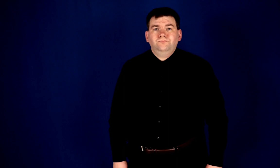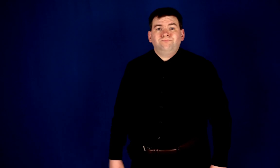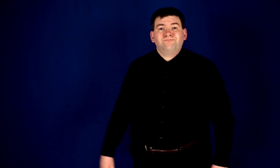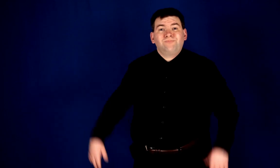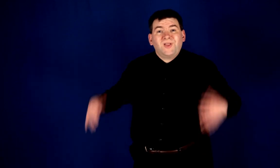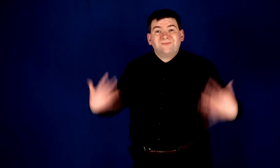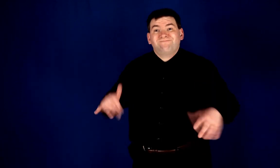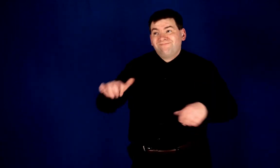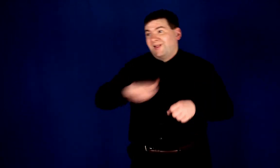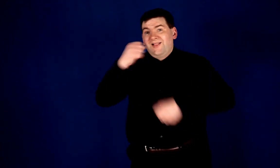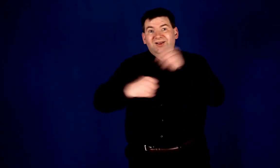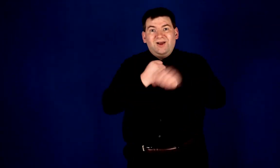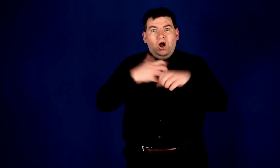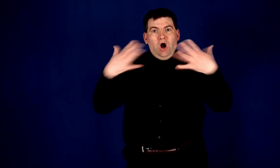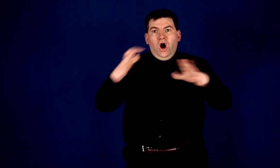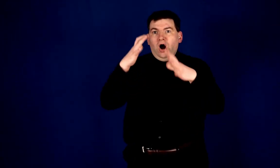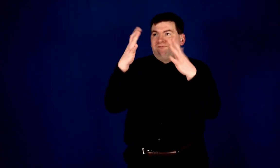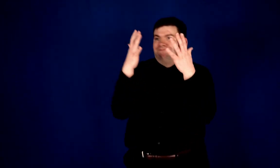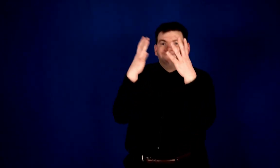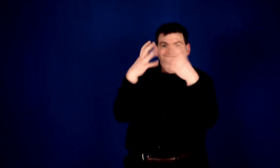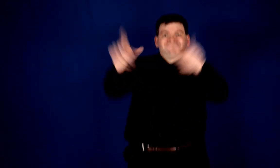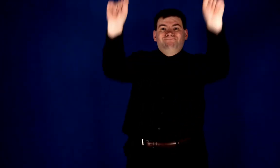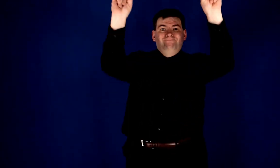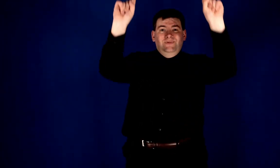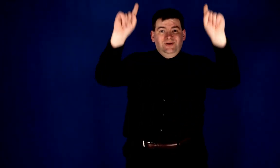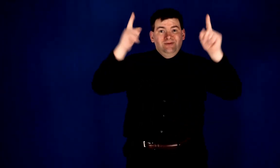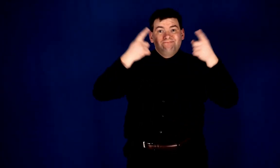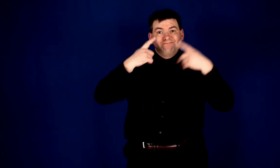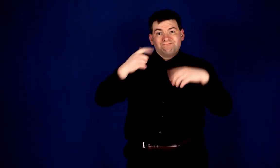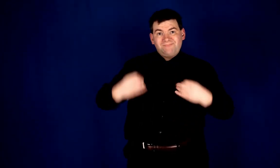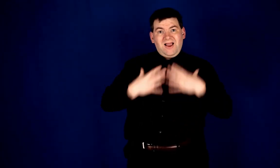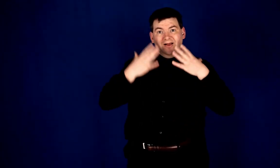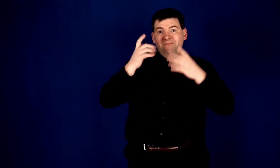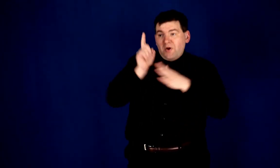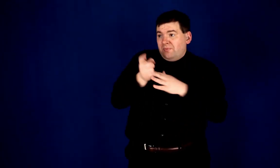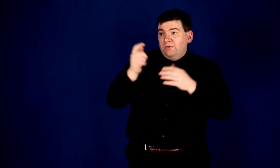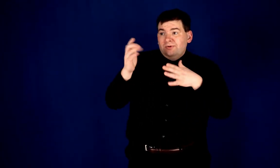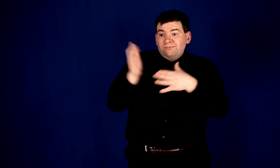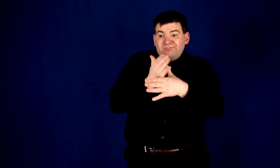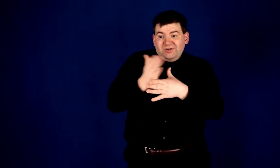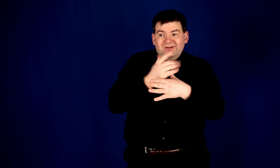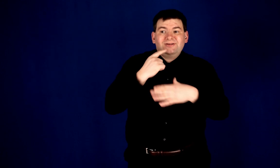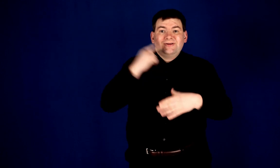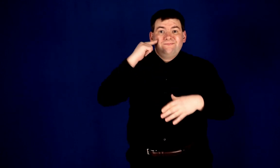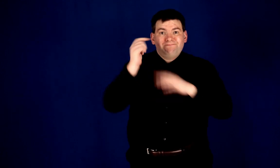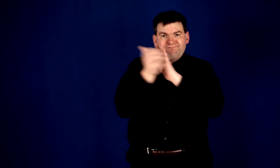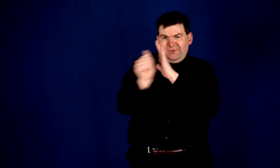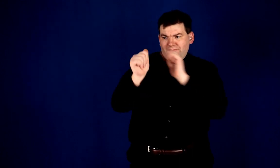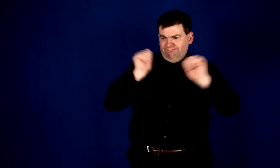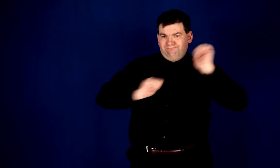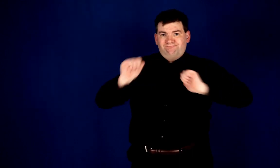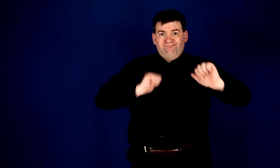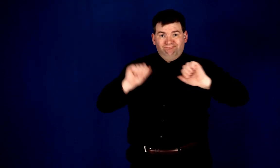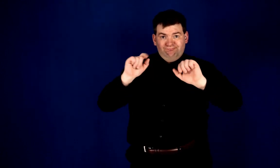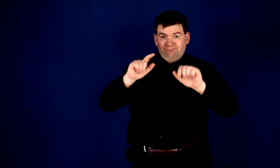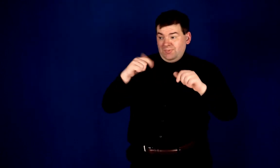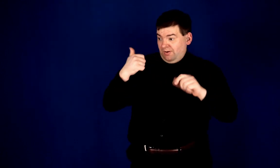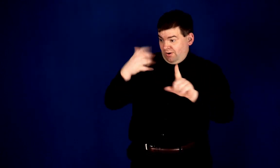Another remarkable year has gracefully drawn to a close, marked by inspiring moments shared with exceptionally talented deaf-performing music artists, myself